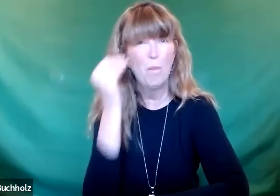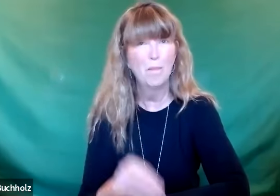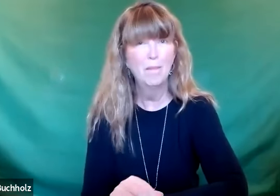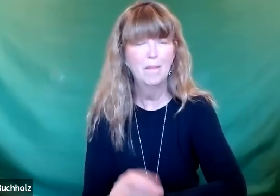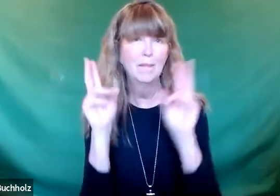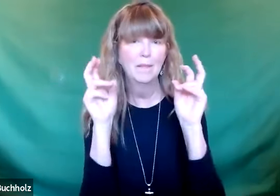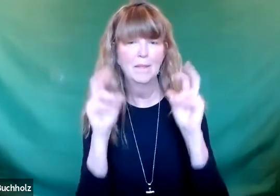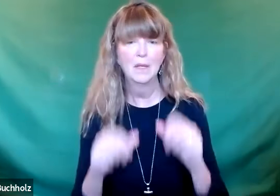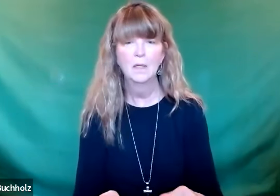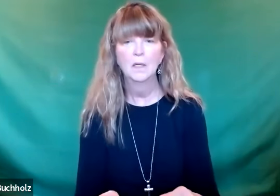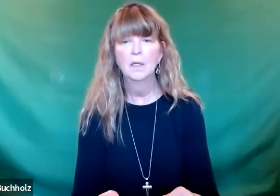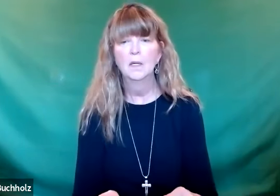They wanted to bring him home.